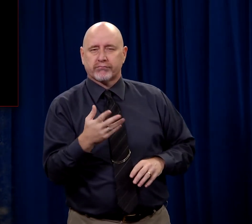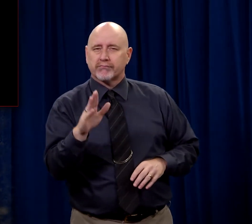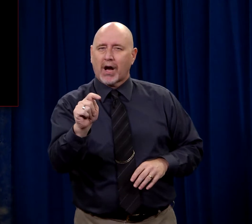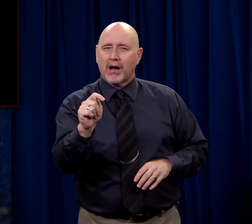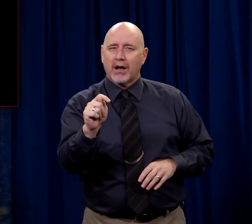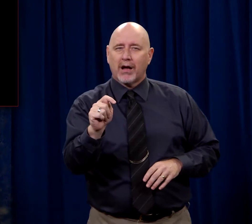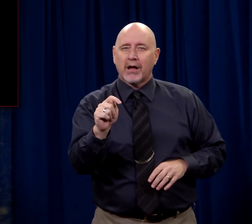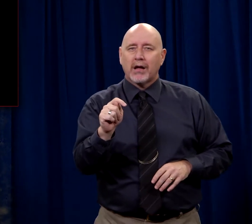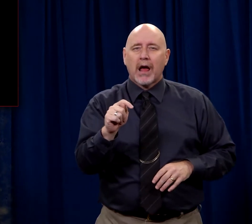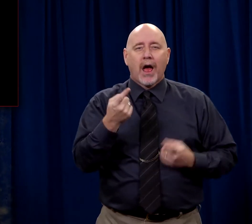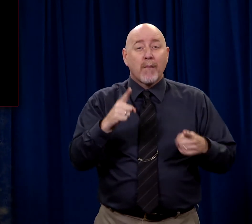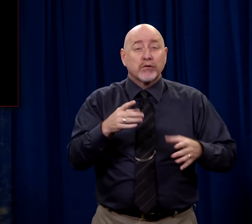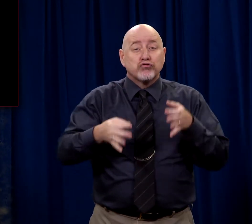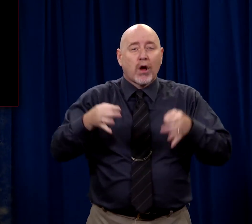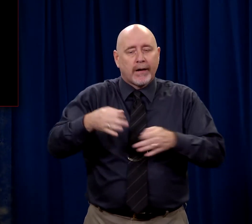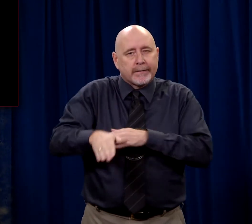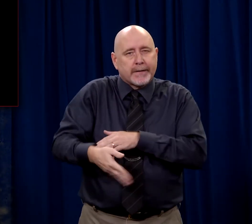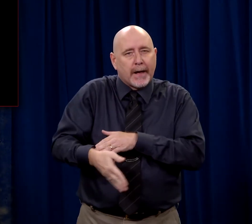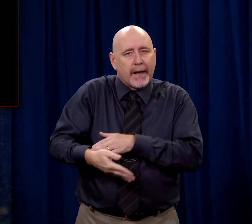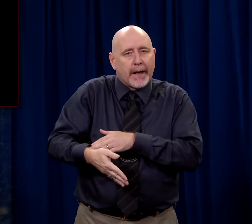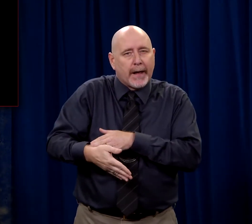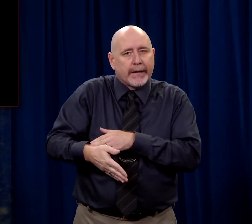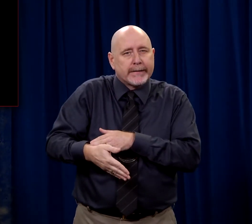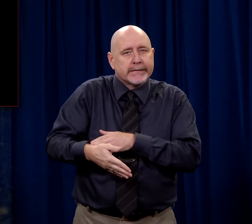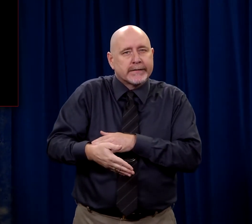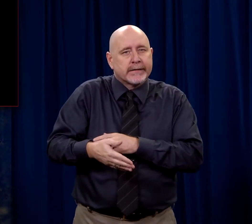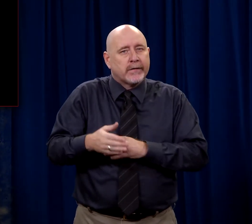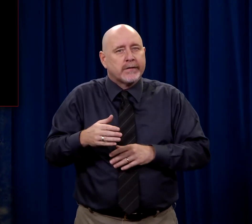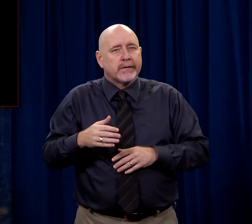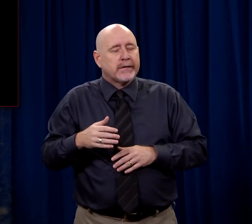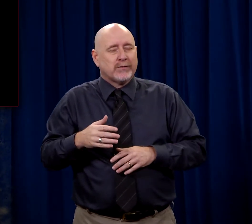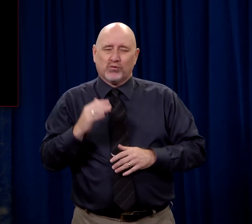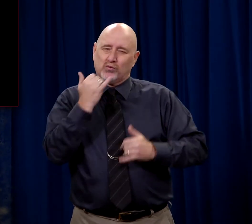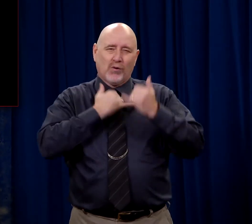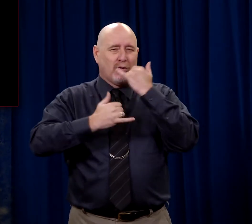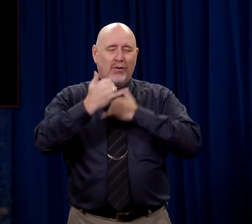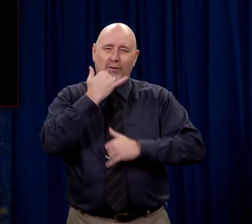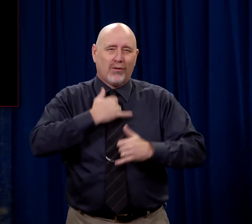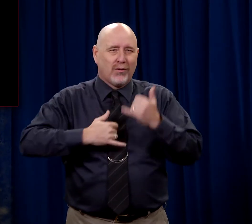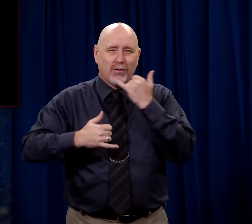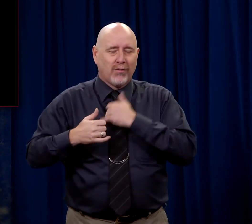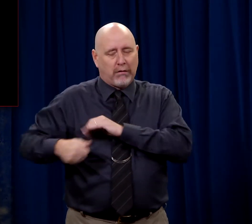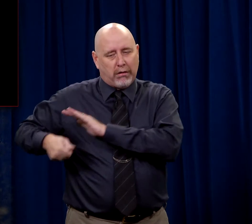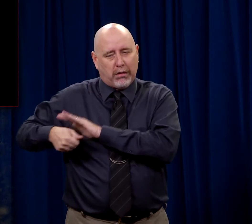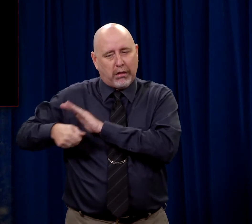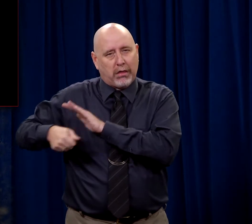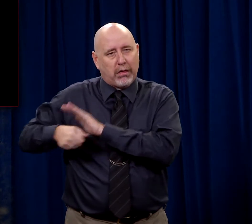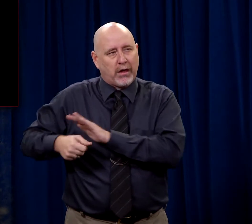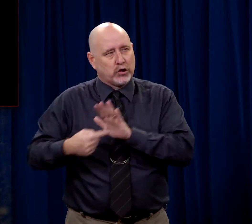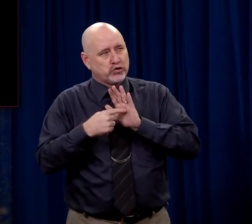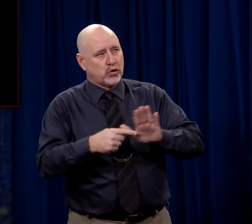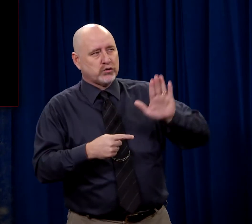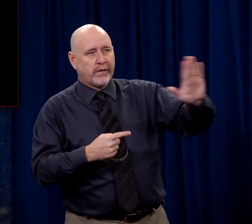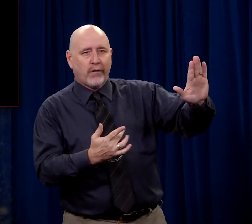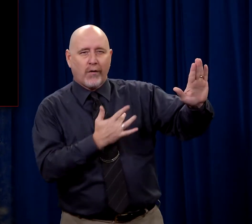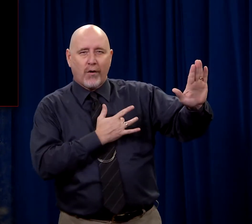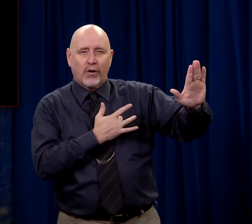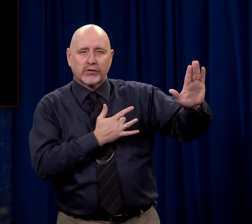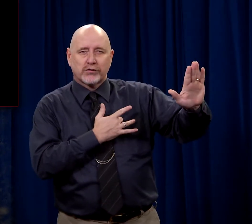But this was conducted at night. What was happening here was all wrong. It was all wrong. It said something about the heart